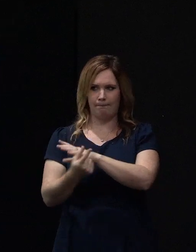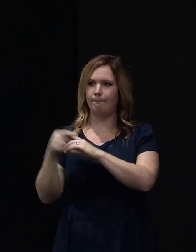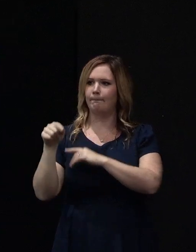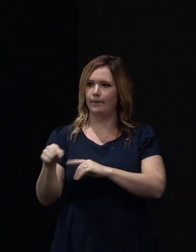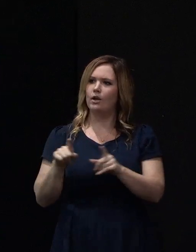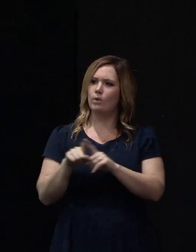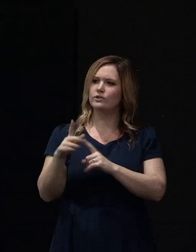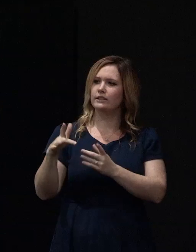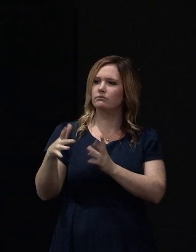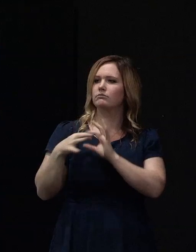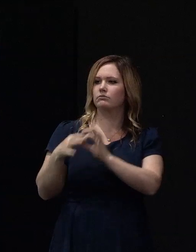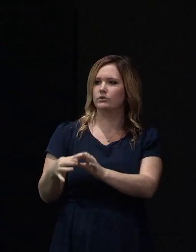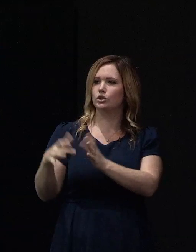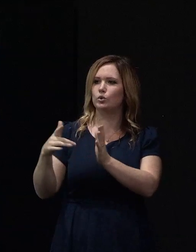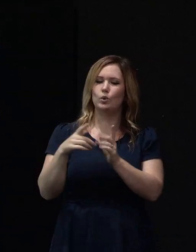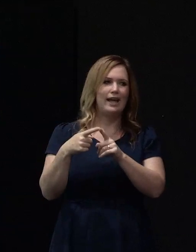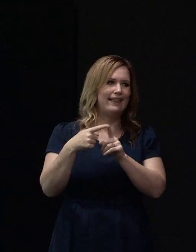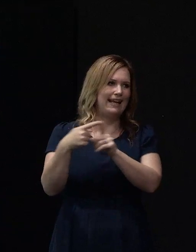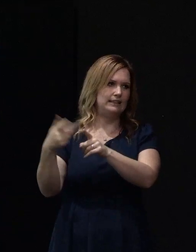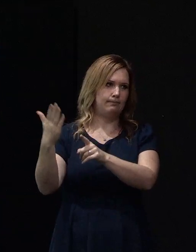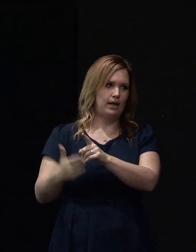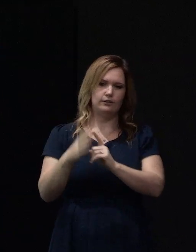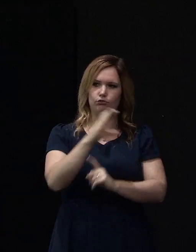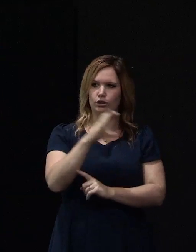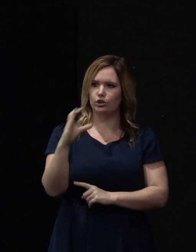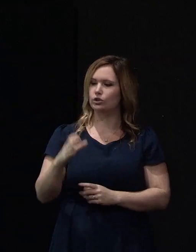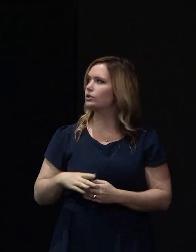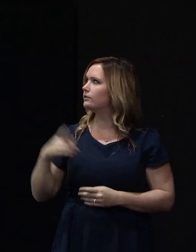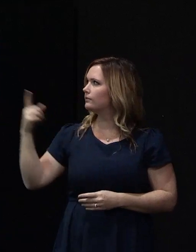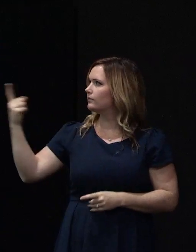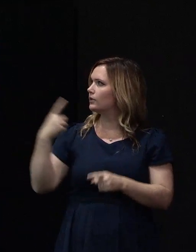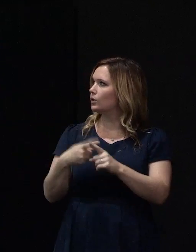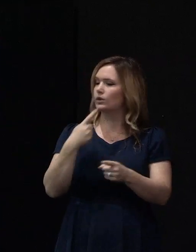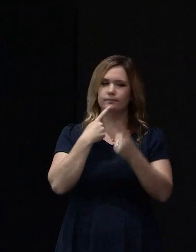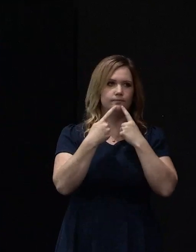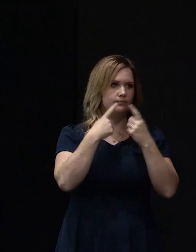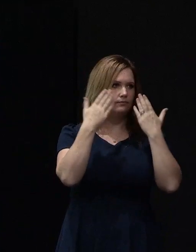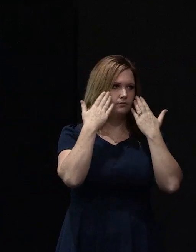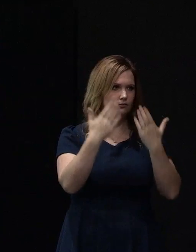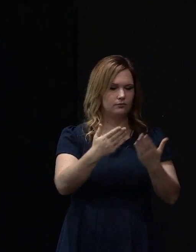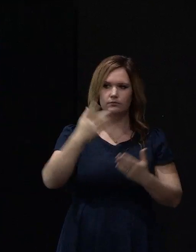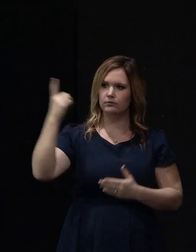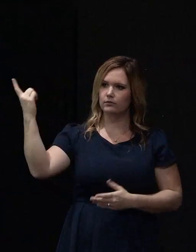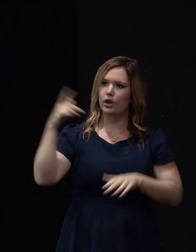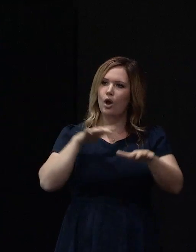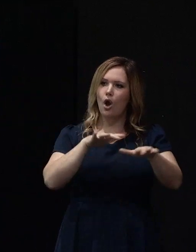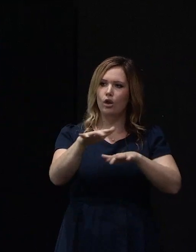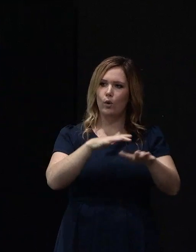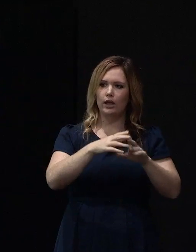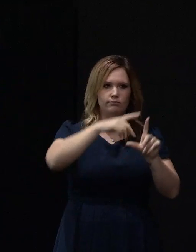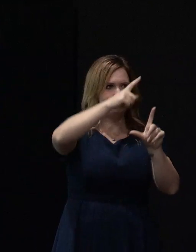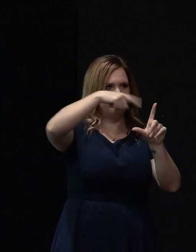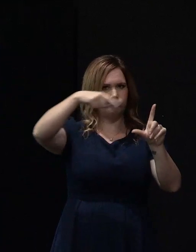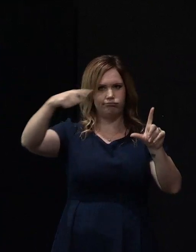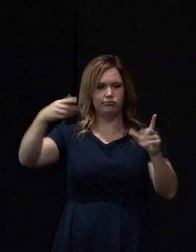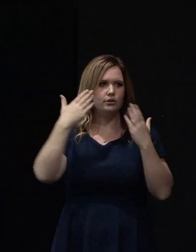eastern part of Christchurch City. Just another quick view, I suppose, of the earthquake seismic activity